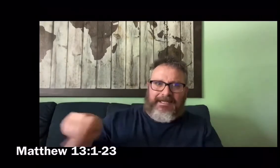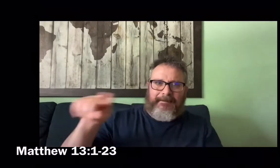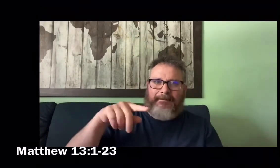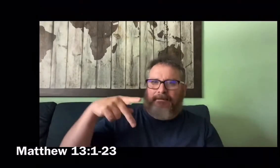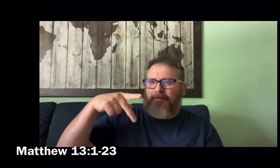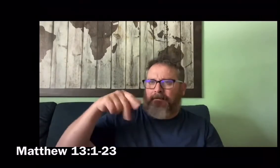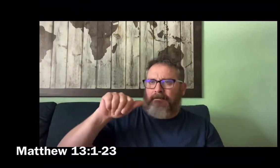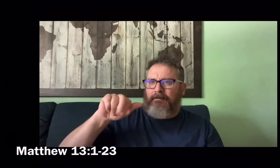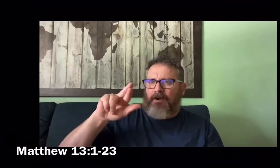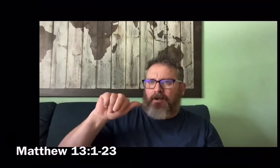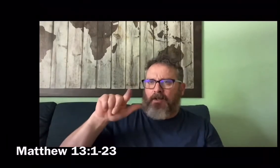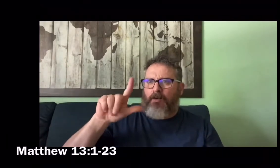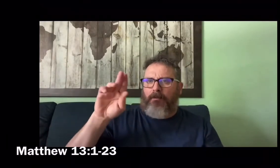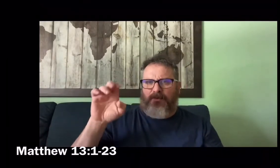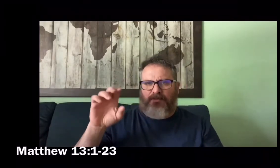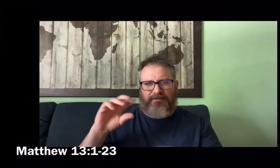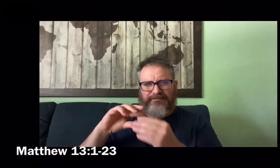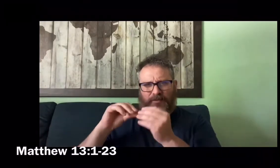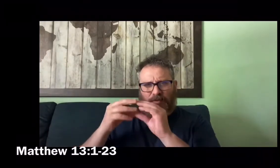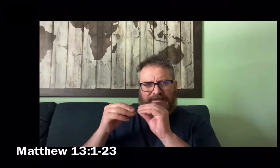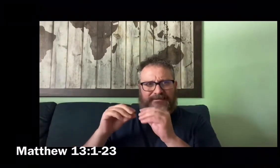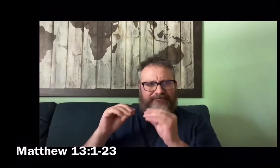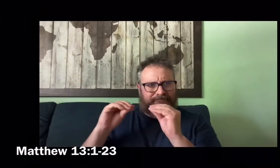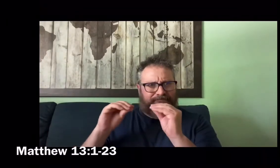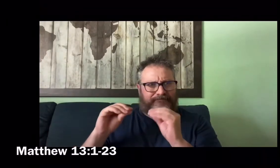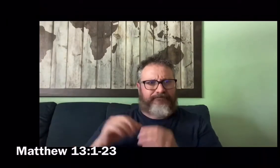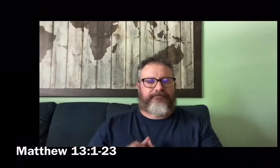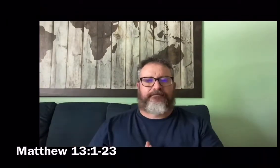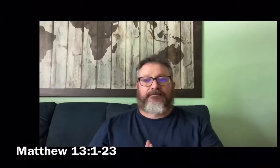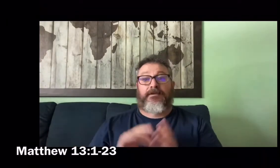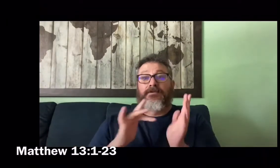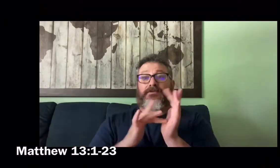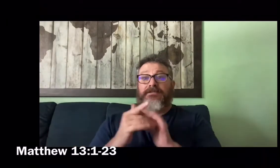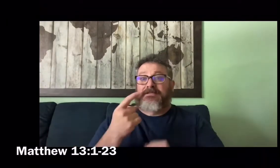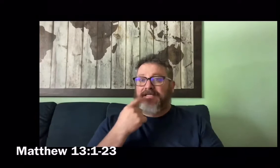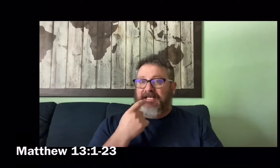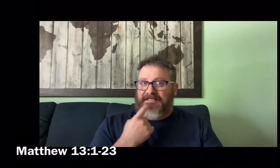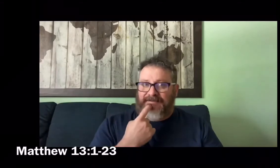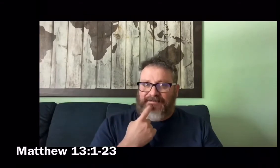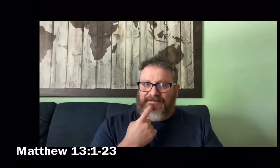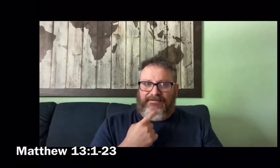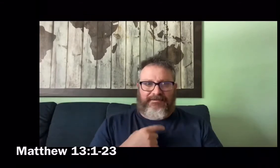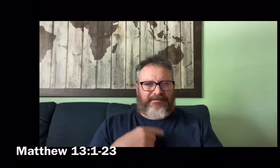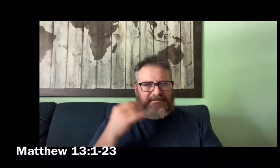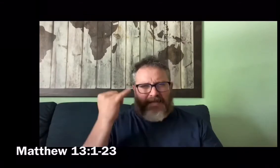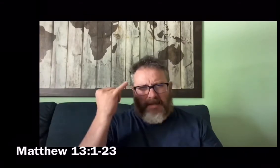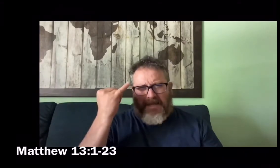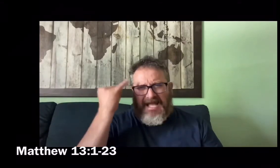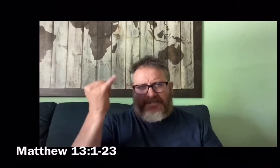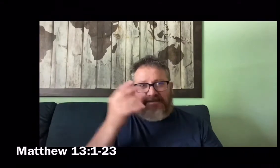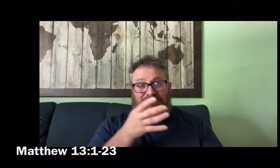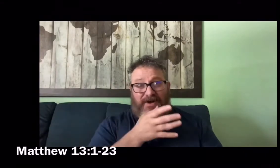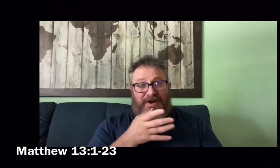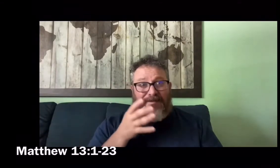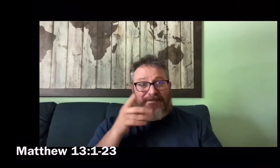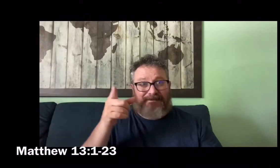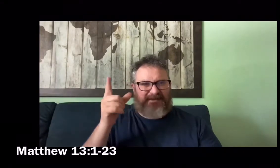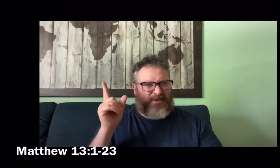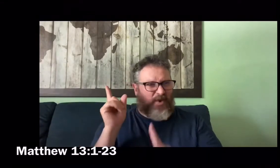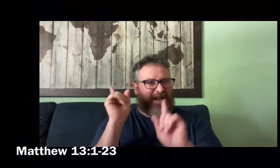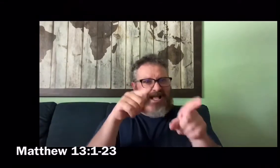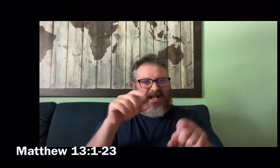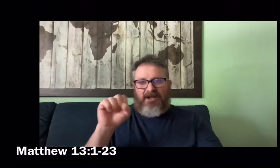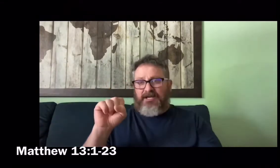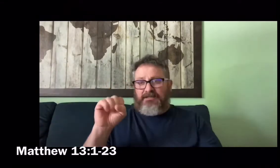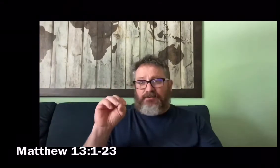And he spoke to them at length in parables, saying, A sower went